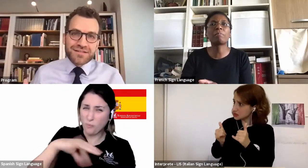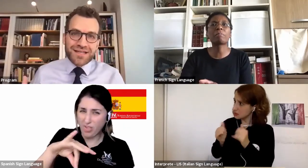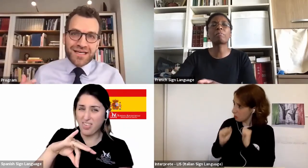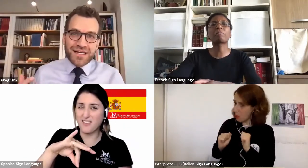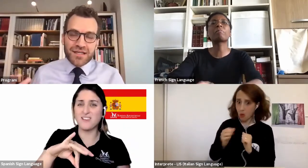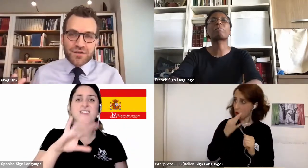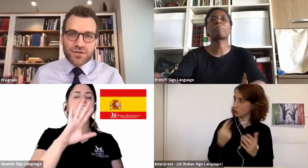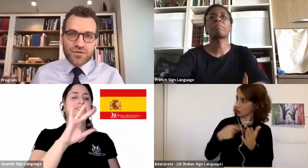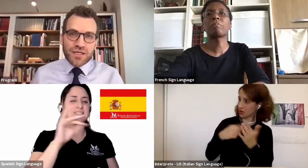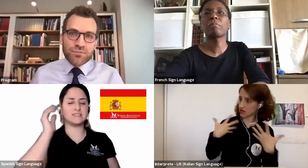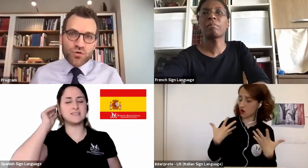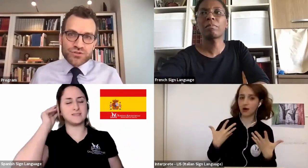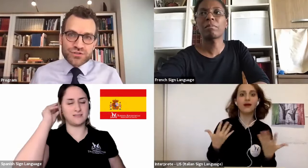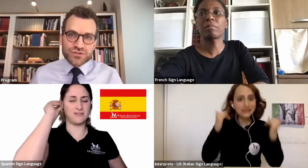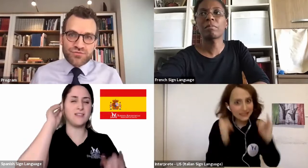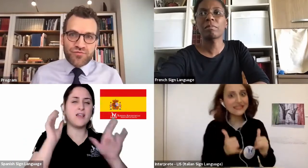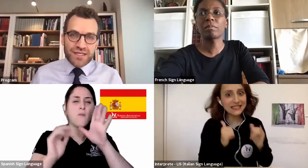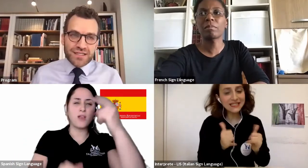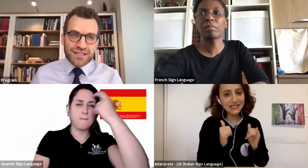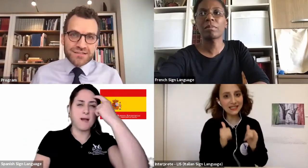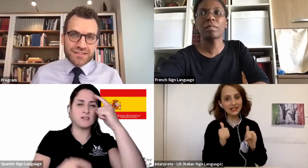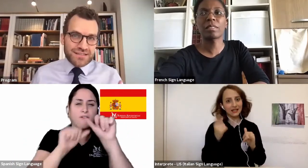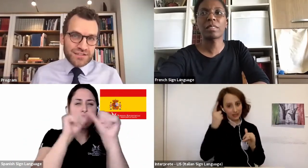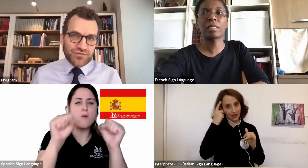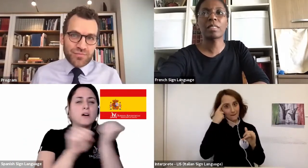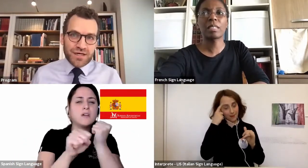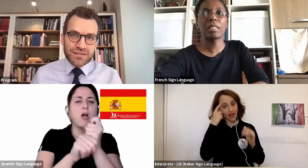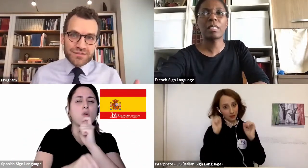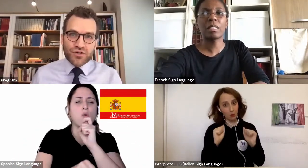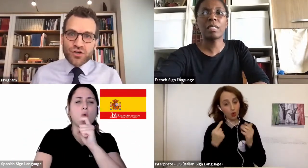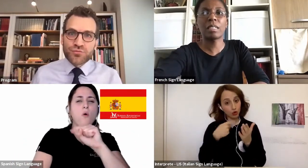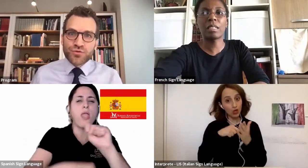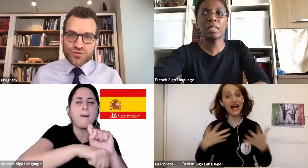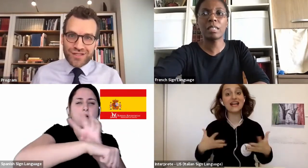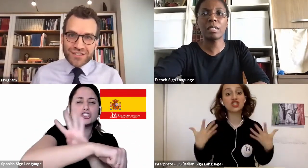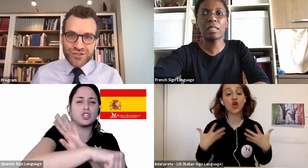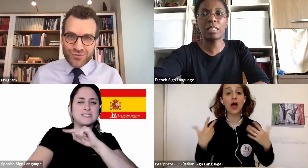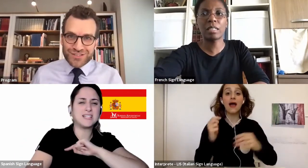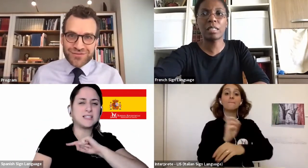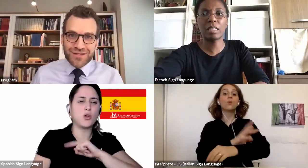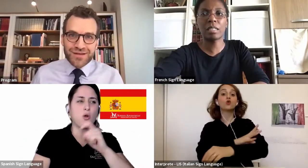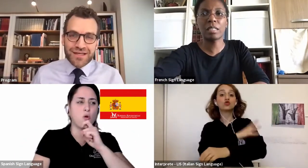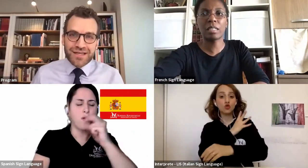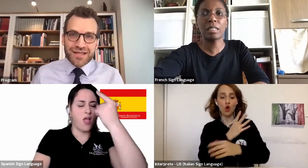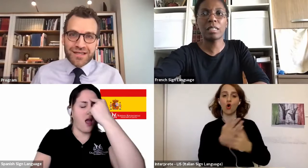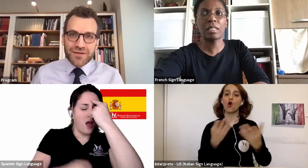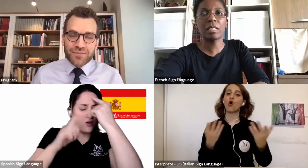emotions, feelings, states of minds are not mutually exclusive.